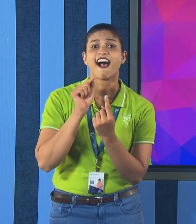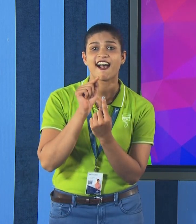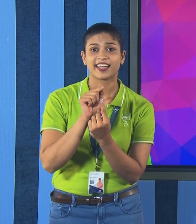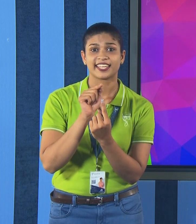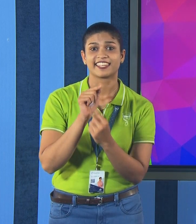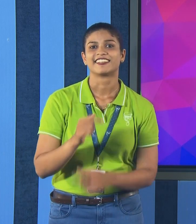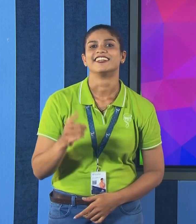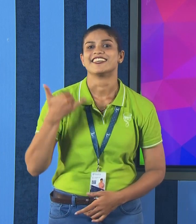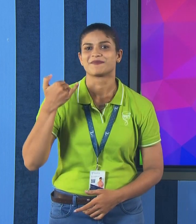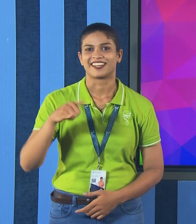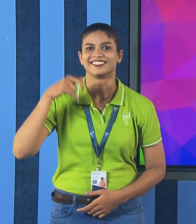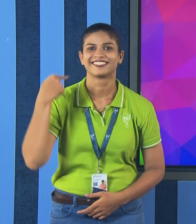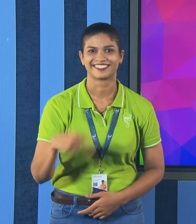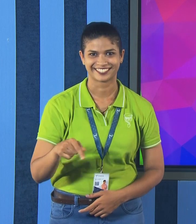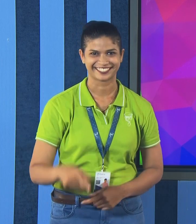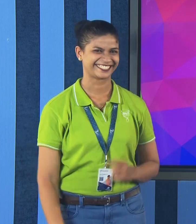What is the word with I, ing.